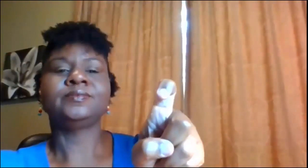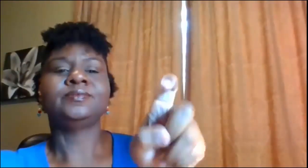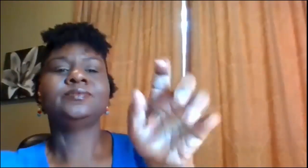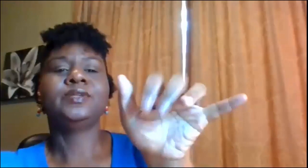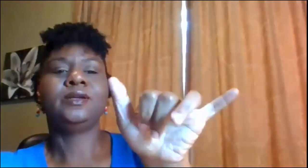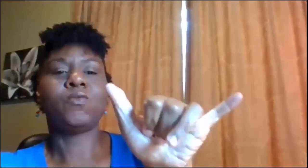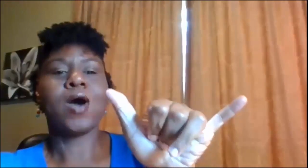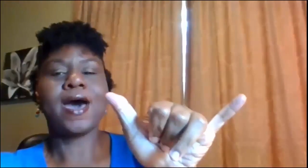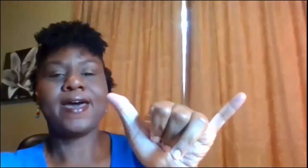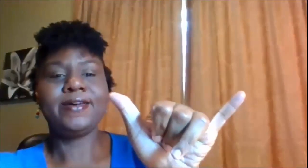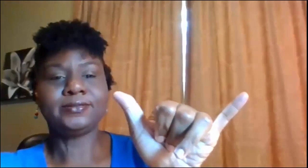and Y